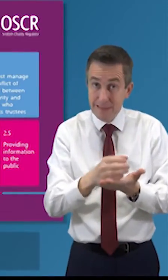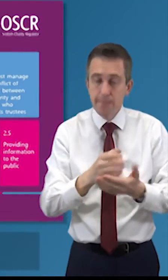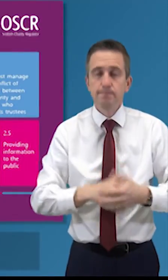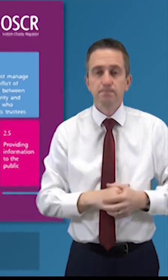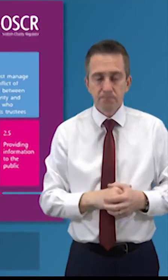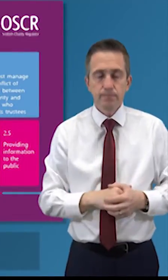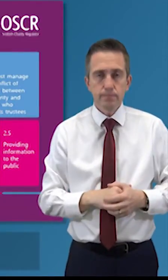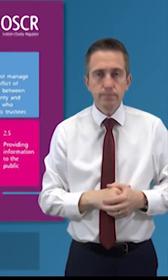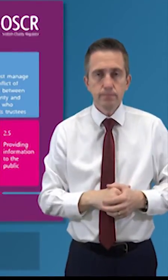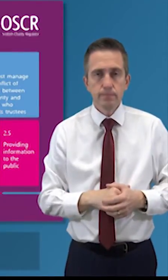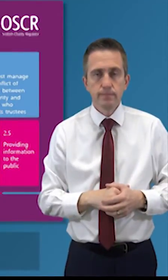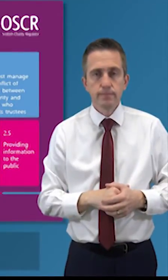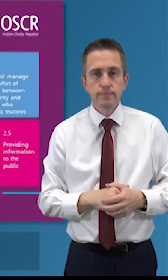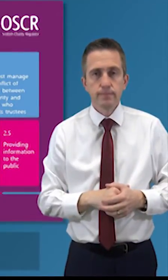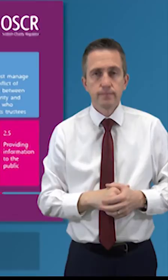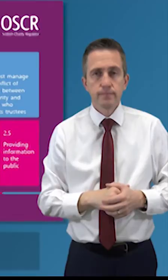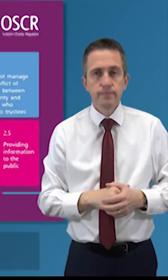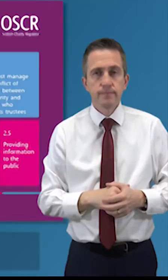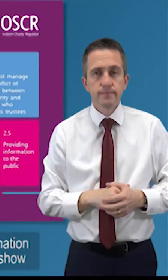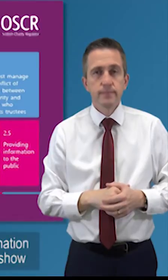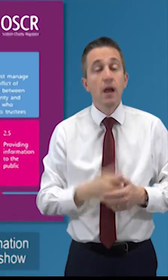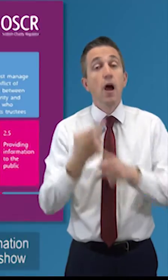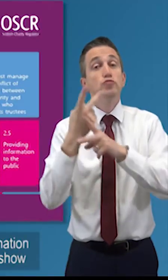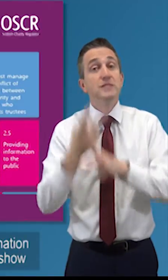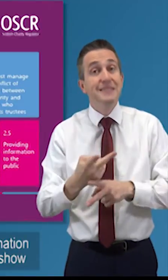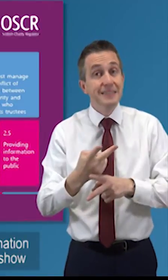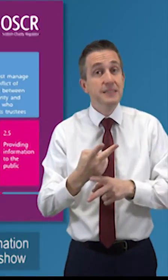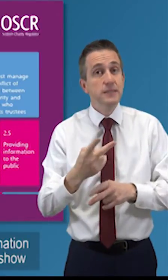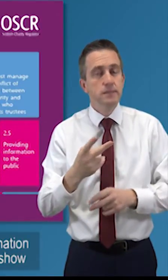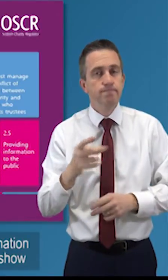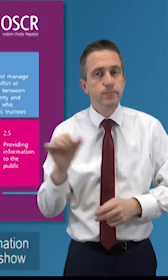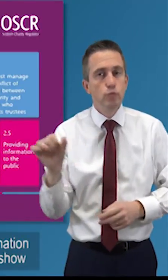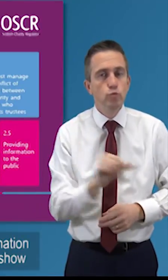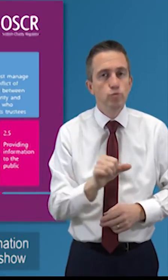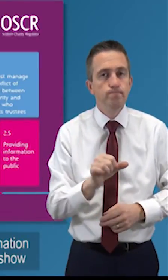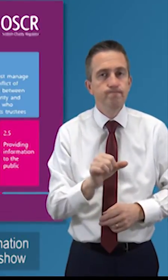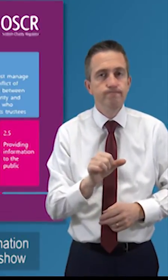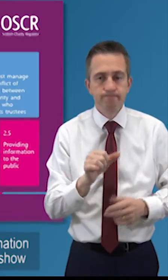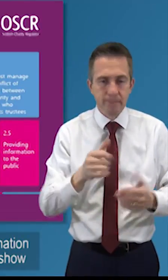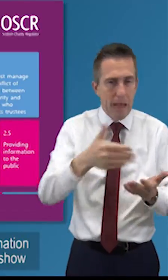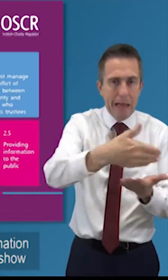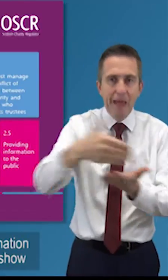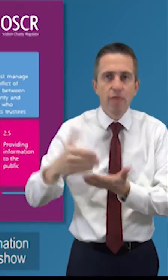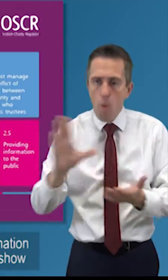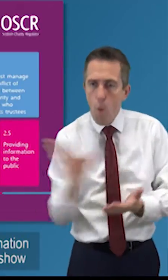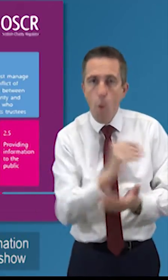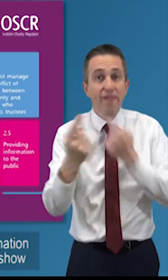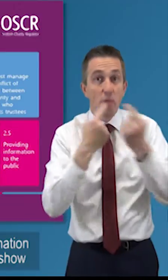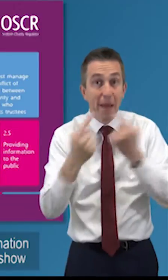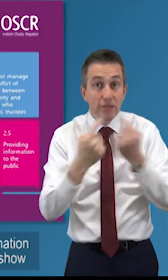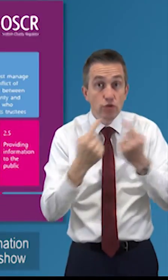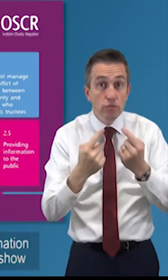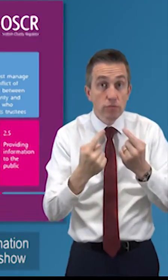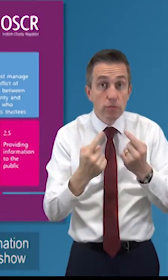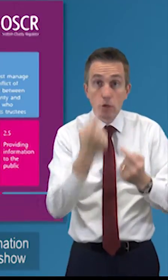follow that advice where it's appropriate you need to make sure that you have all the information that you need